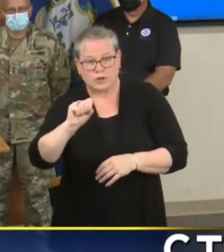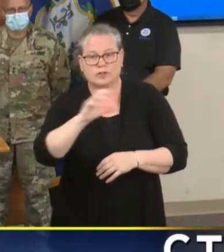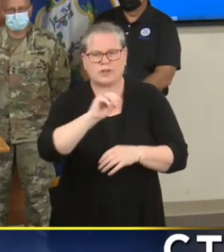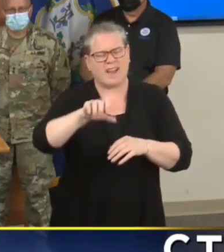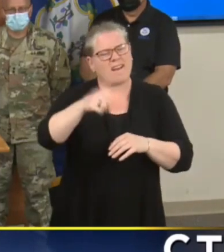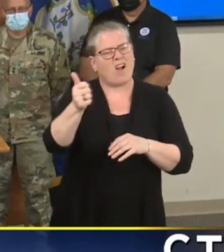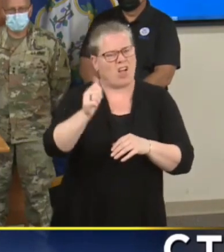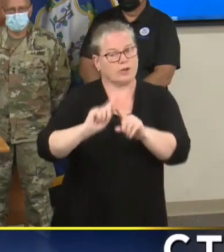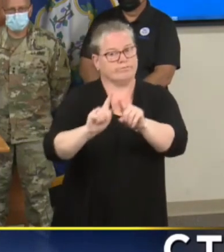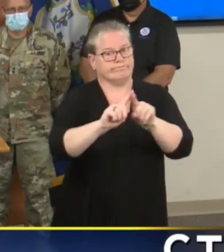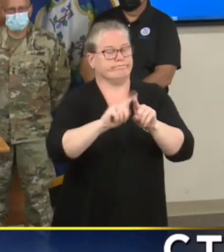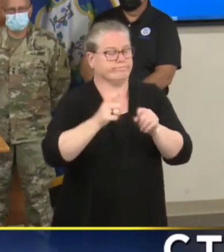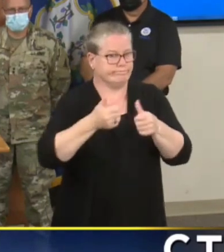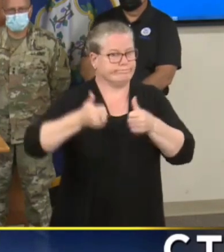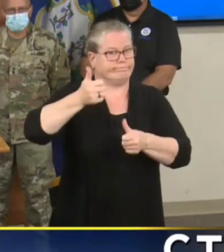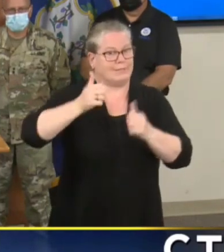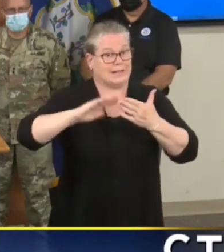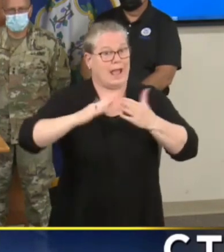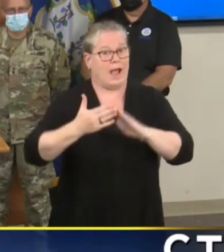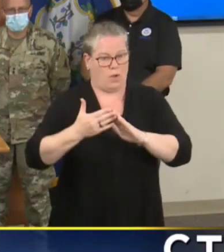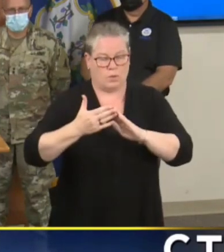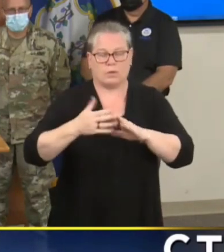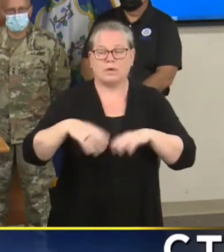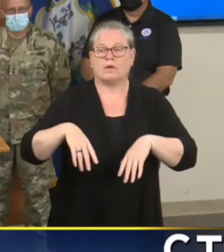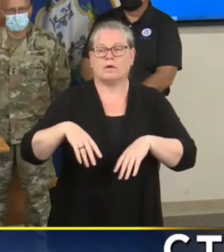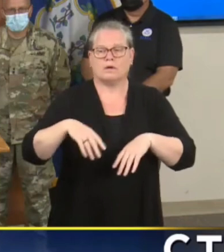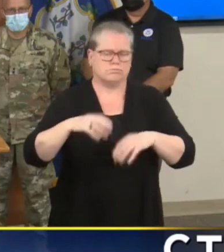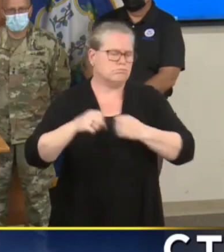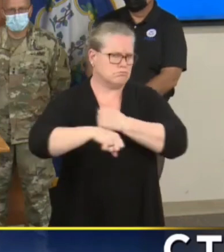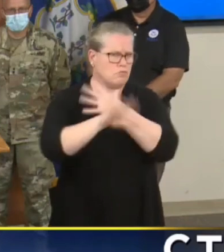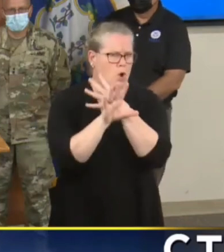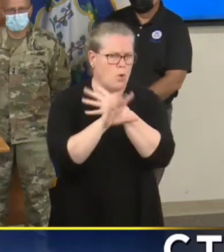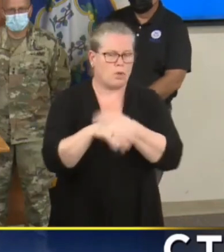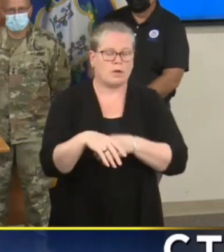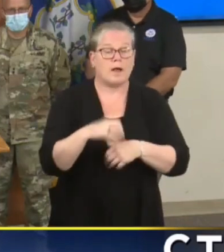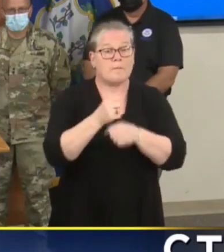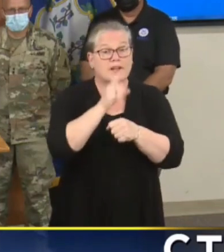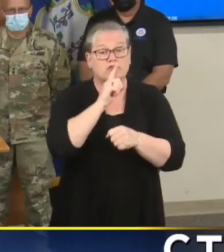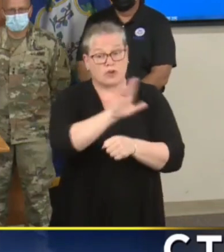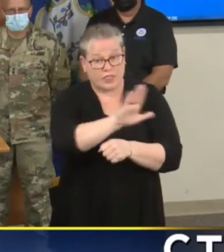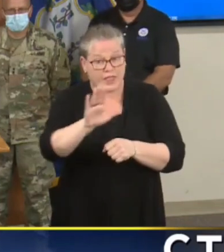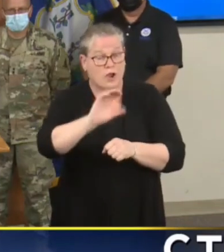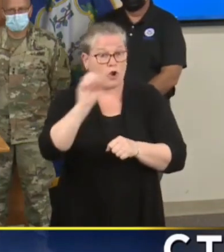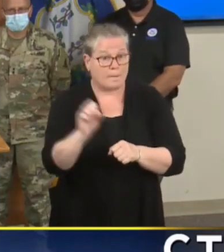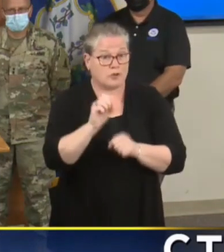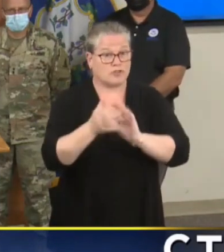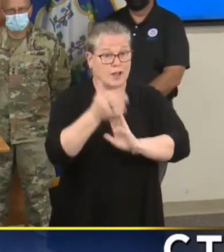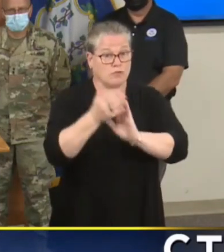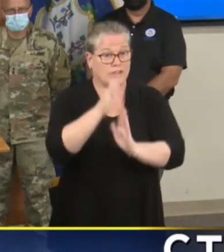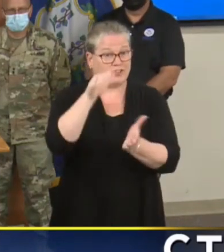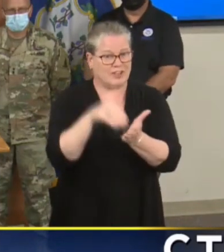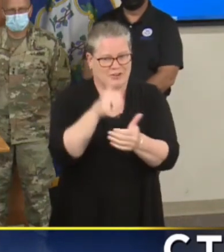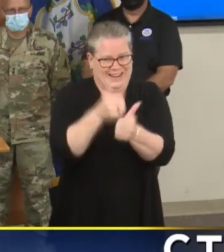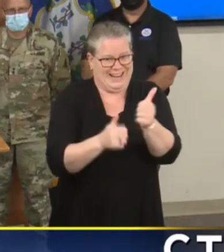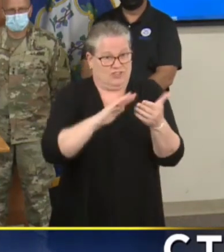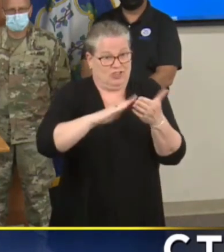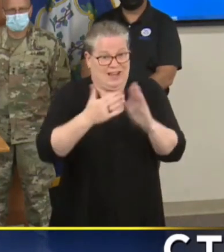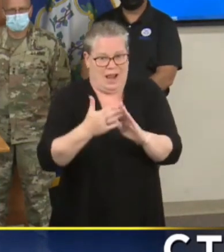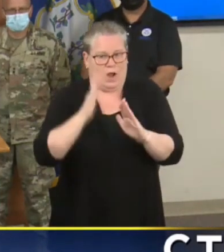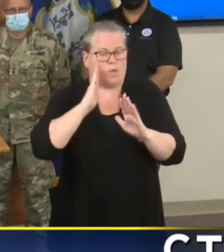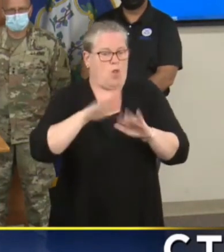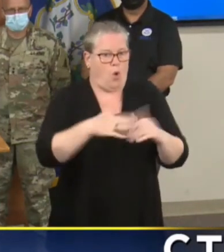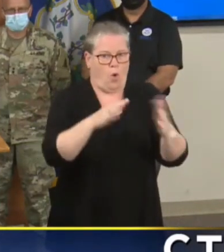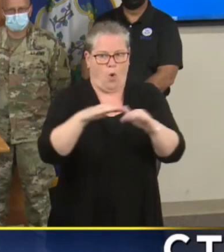and made sure that they activate their emergency operations center town by town. Each of those operations